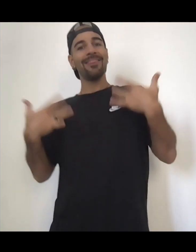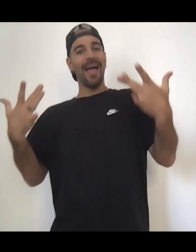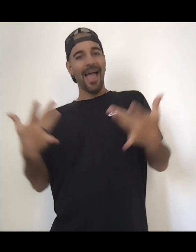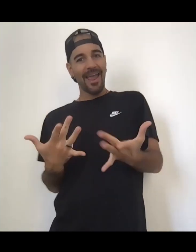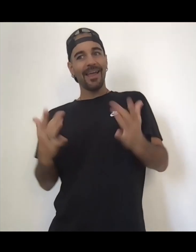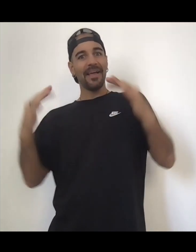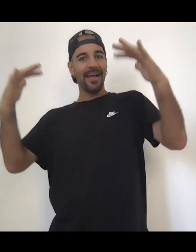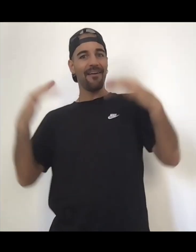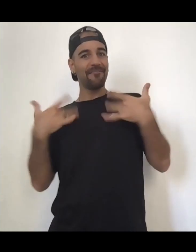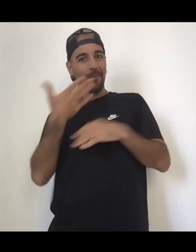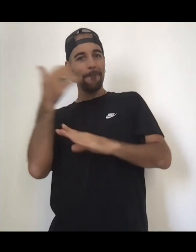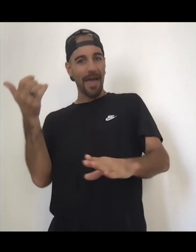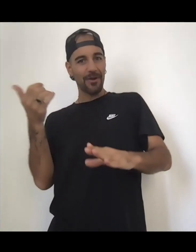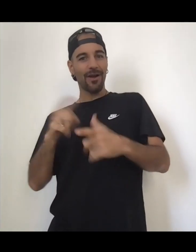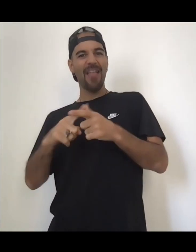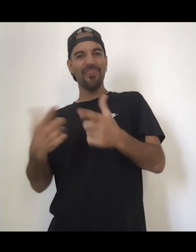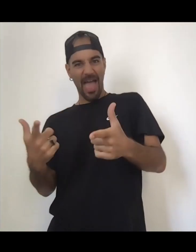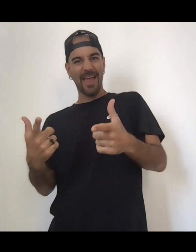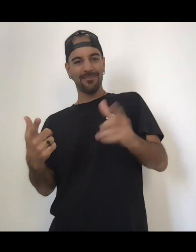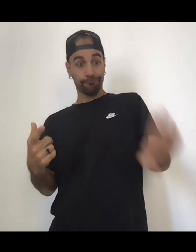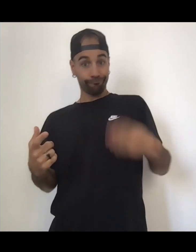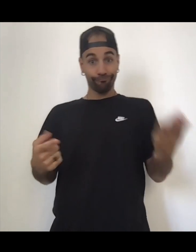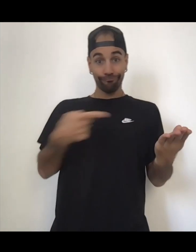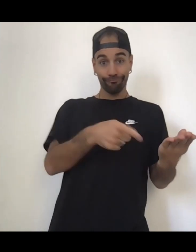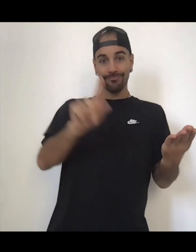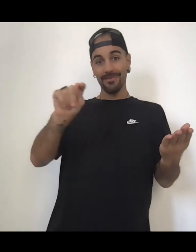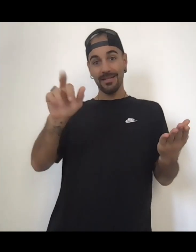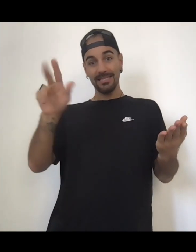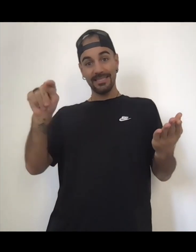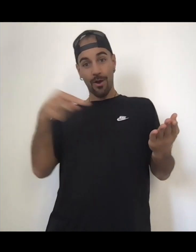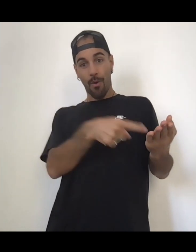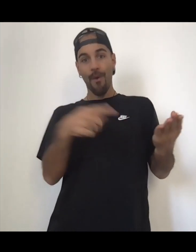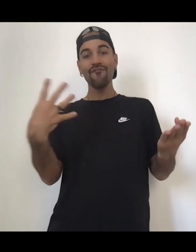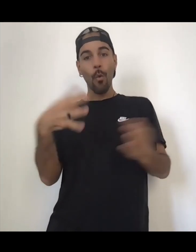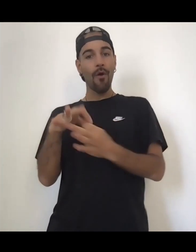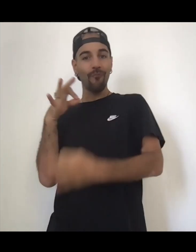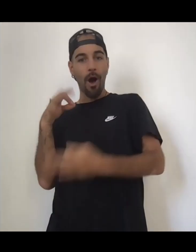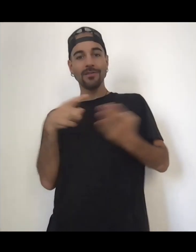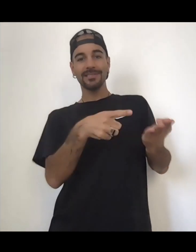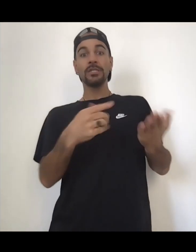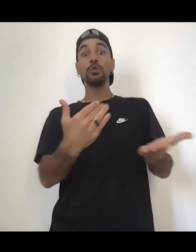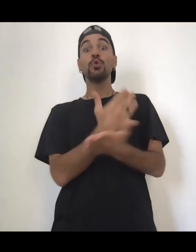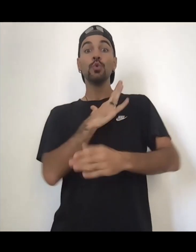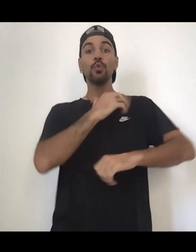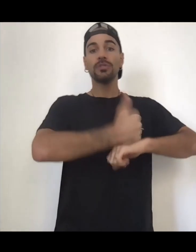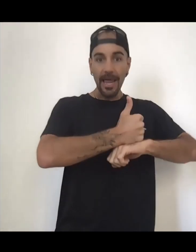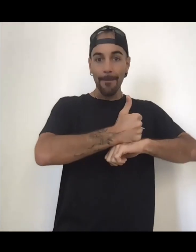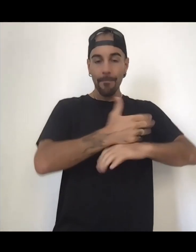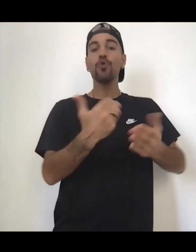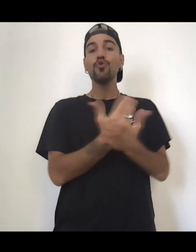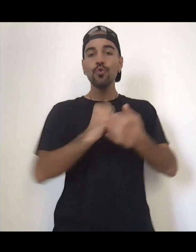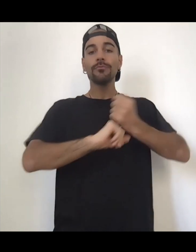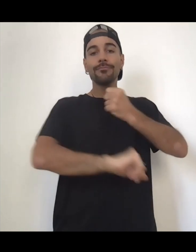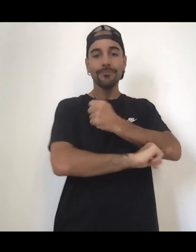which is foundation. This is what I'm talking about. This is the new programs. So the new programs we now talk about are I